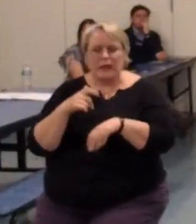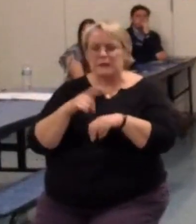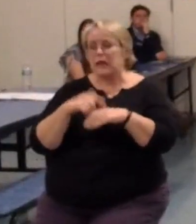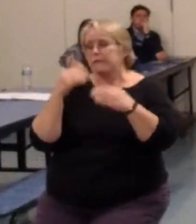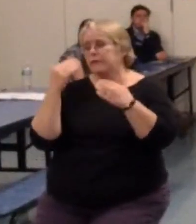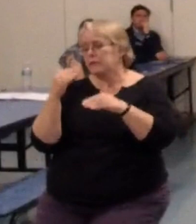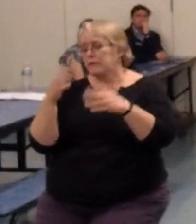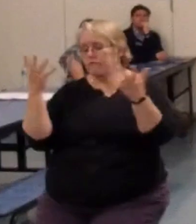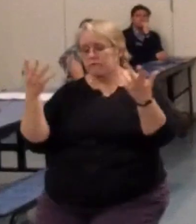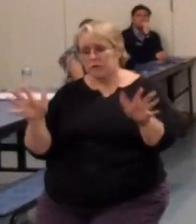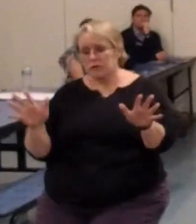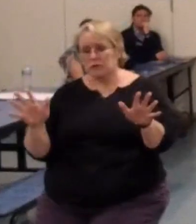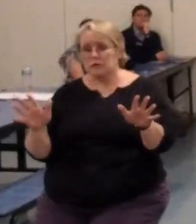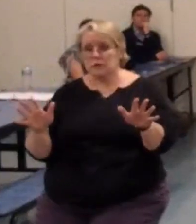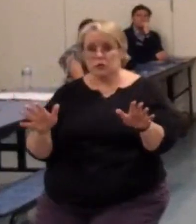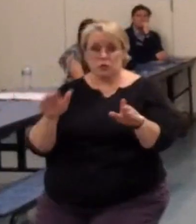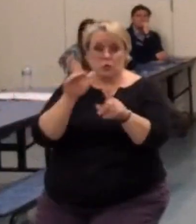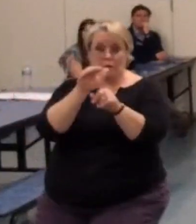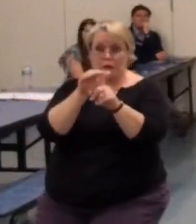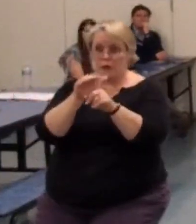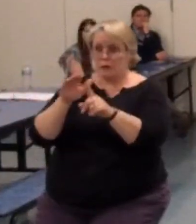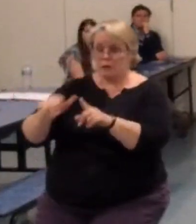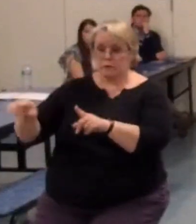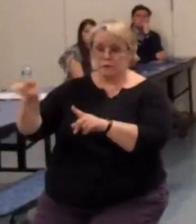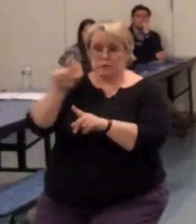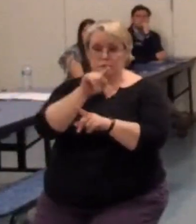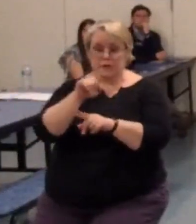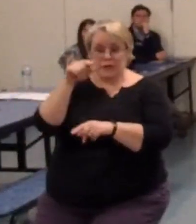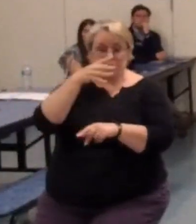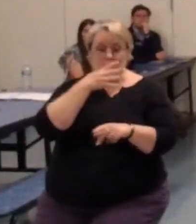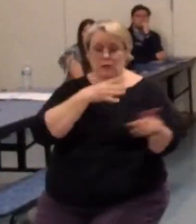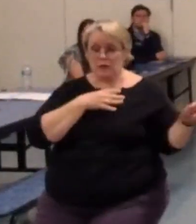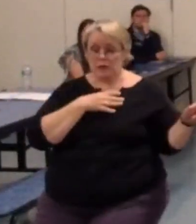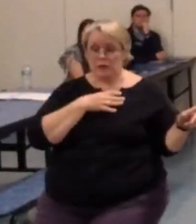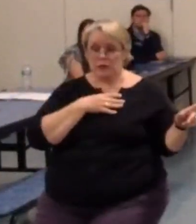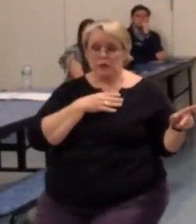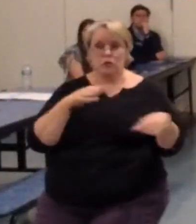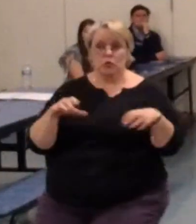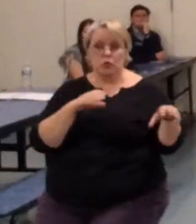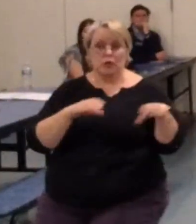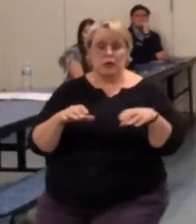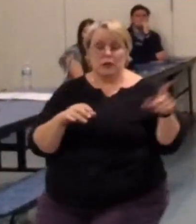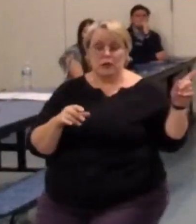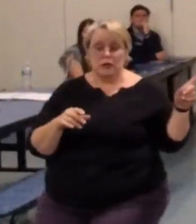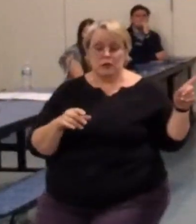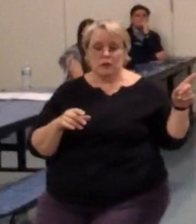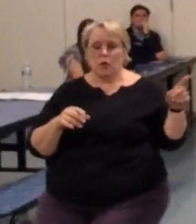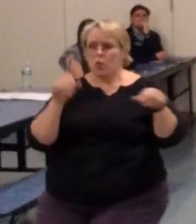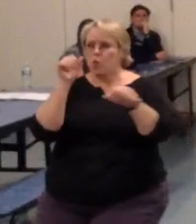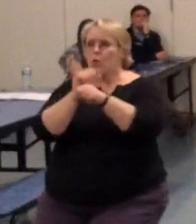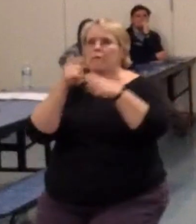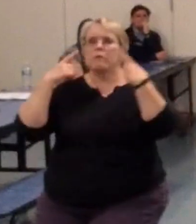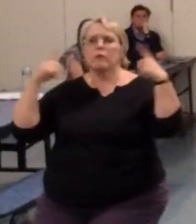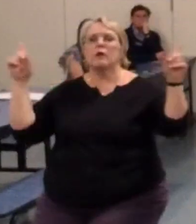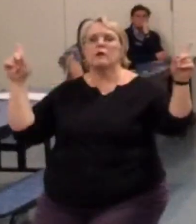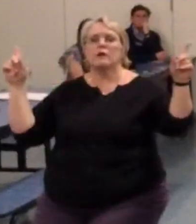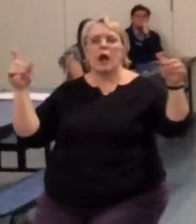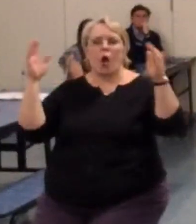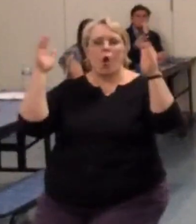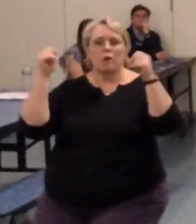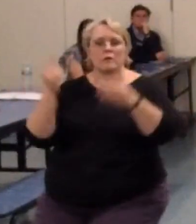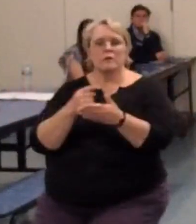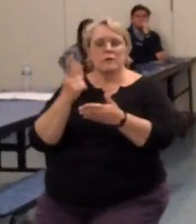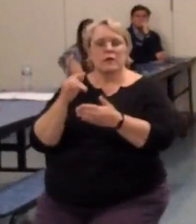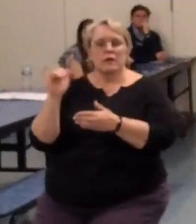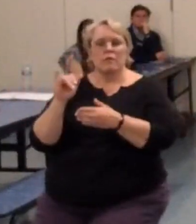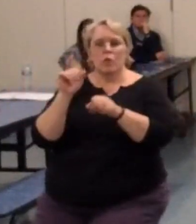is up. But, uh, just to remind you that this lady, what she did worked. And I hope something